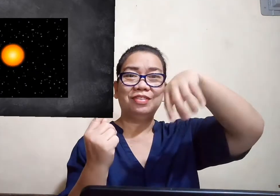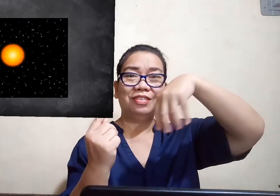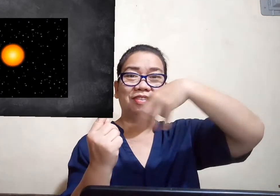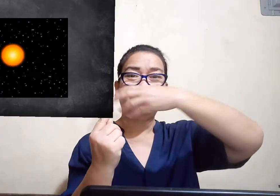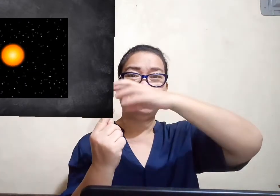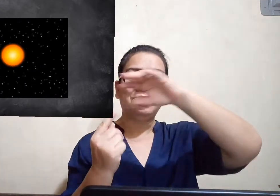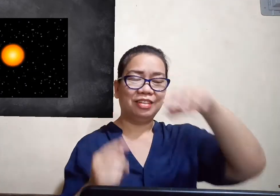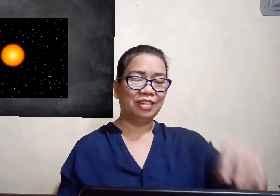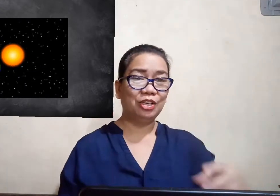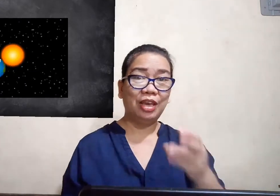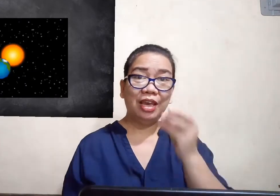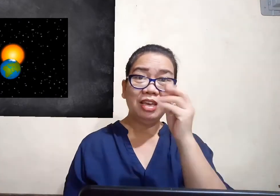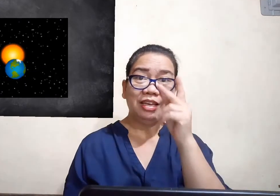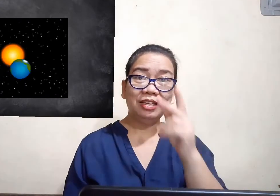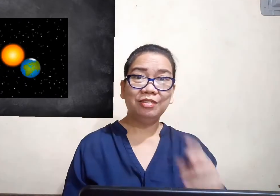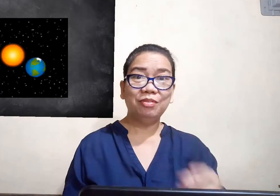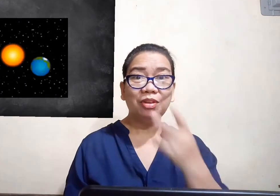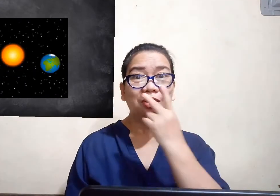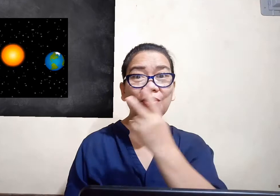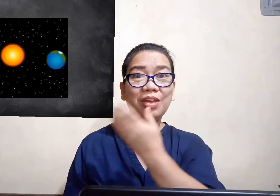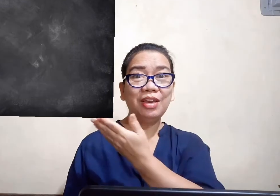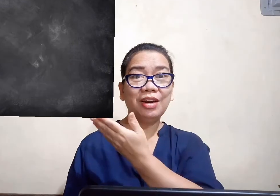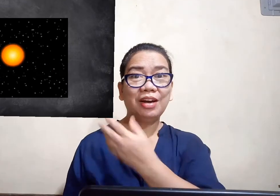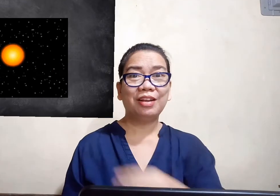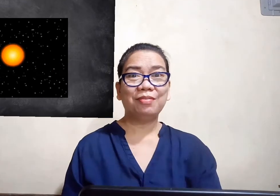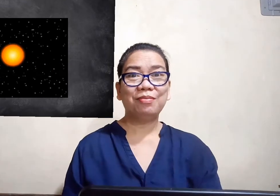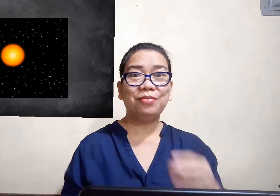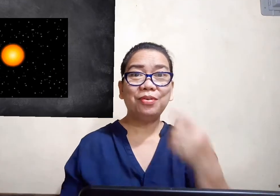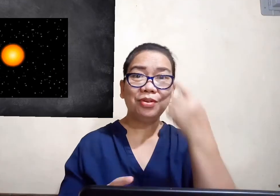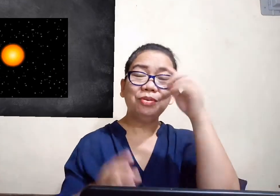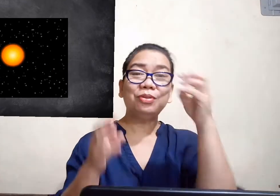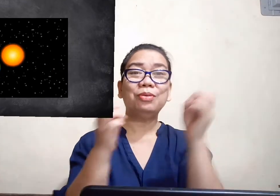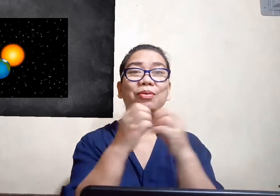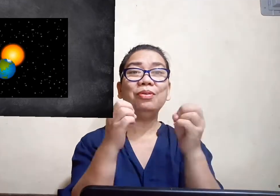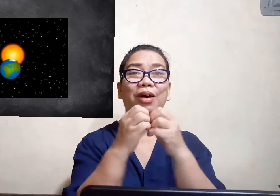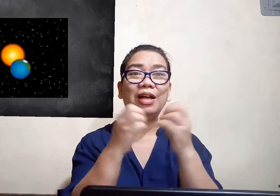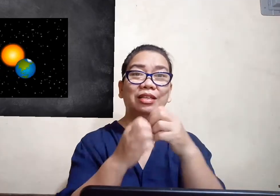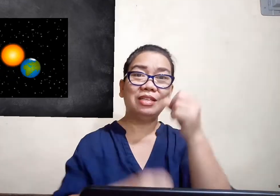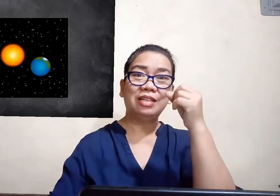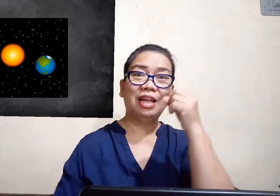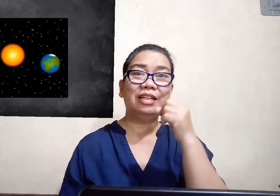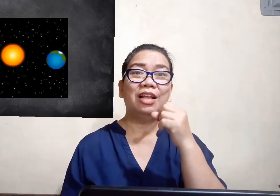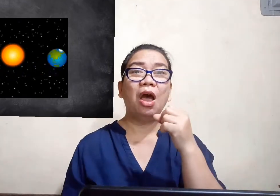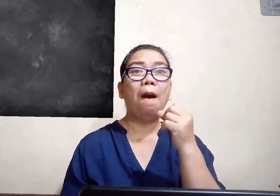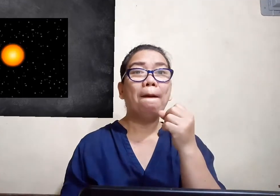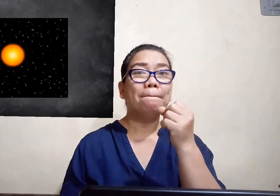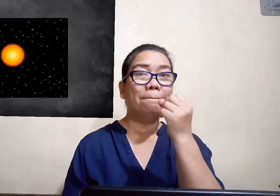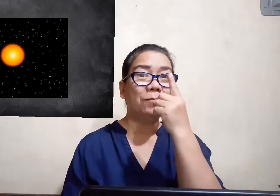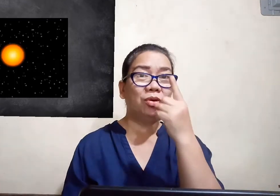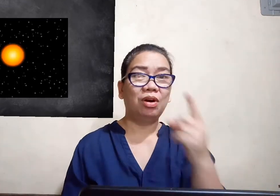okay look here for you to understand more